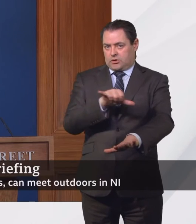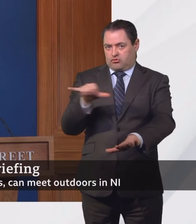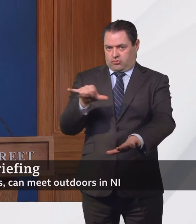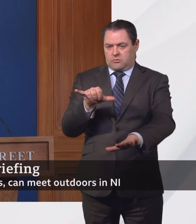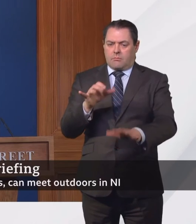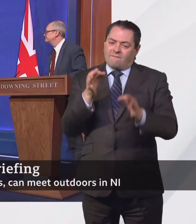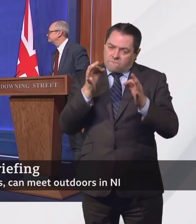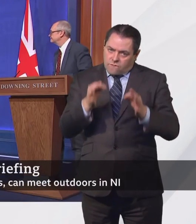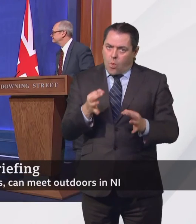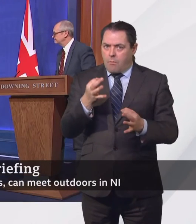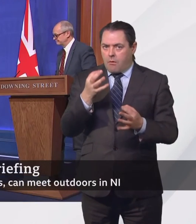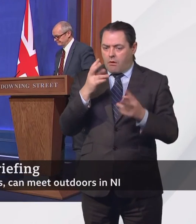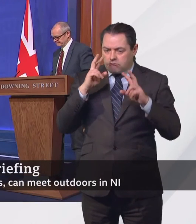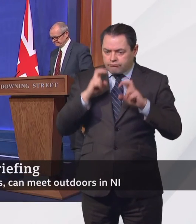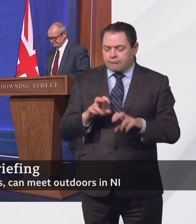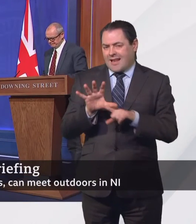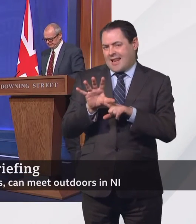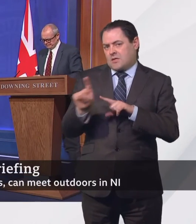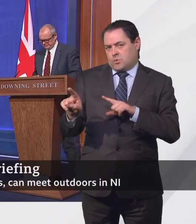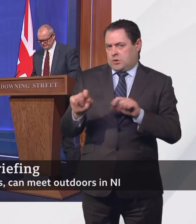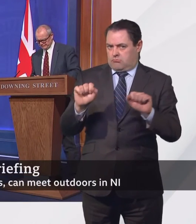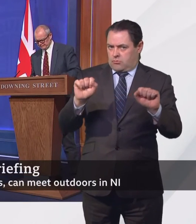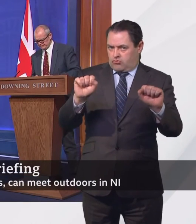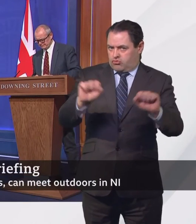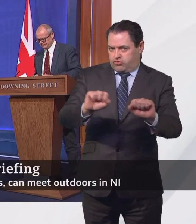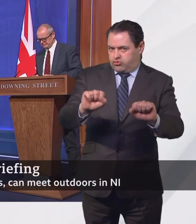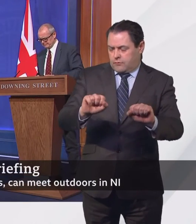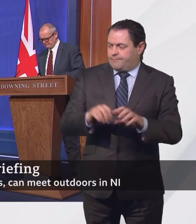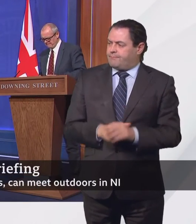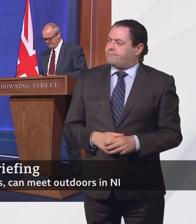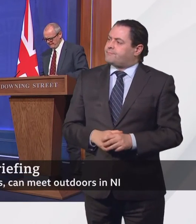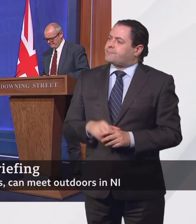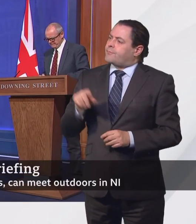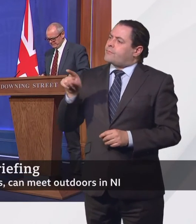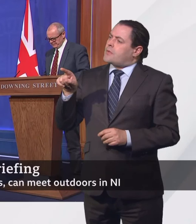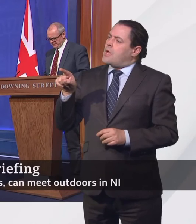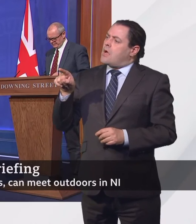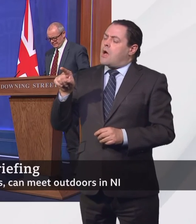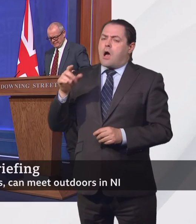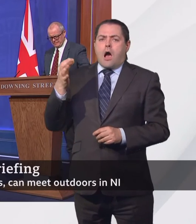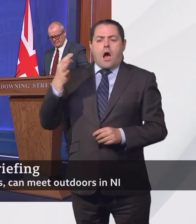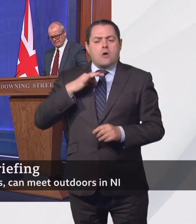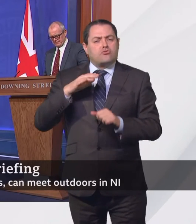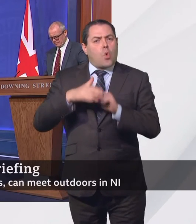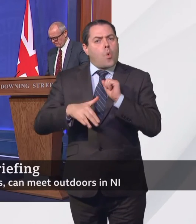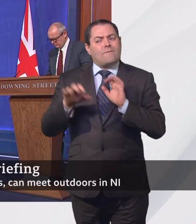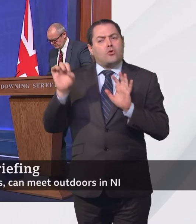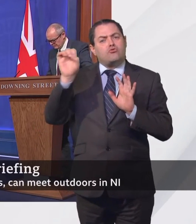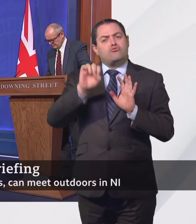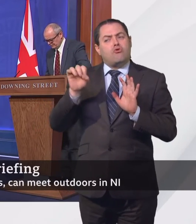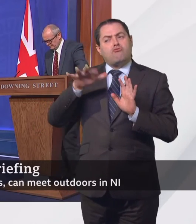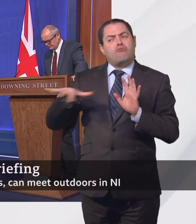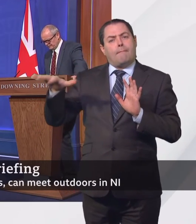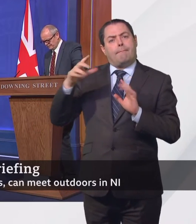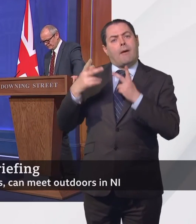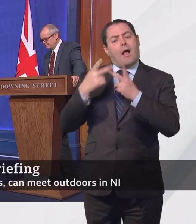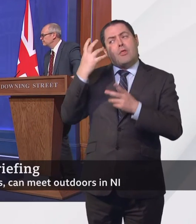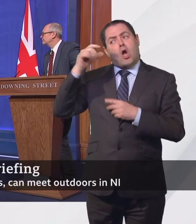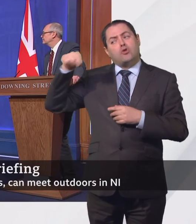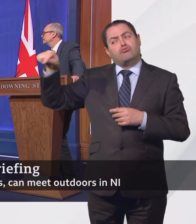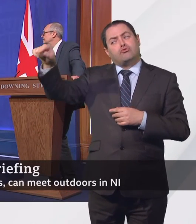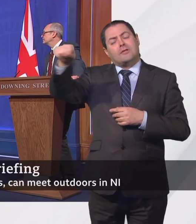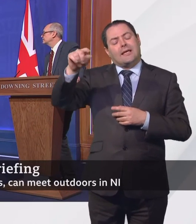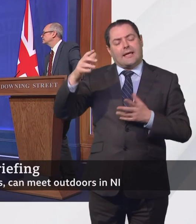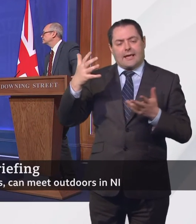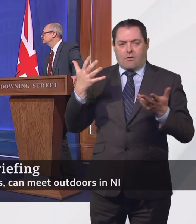next week. In terms of the are we concerned about what's happening in Europe and elsewhere? Well, I mean, in those, you know, anybody